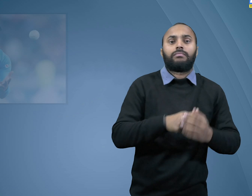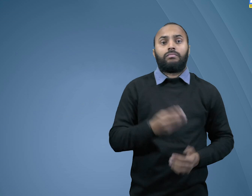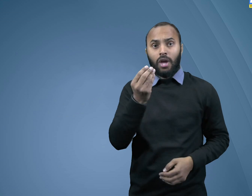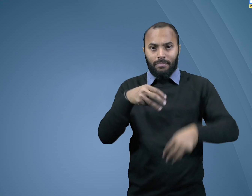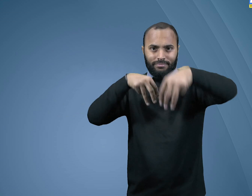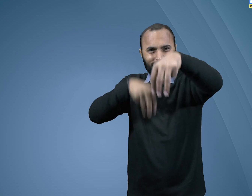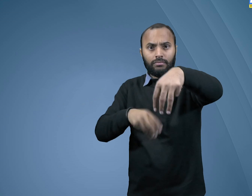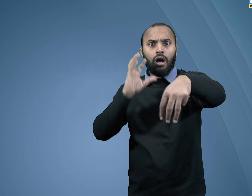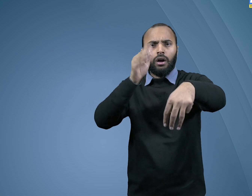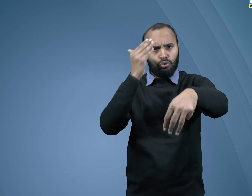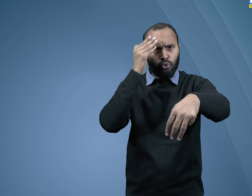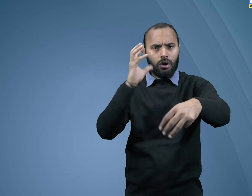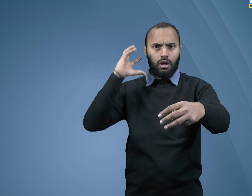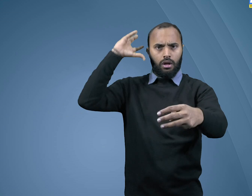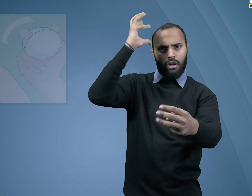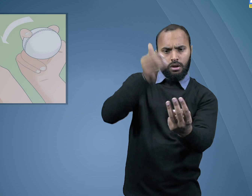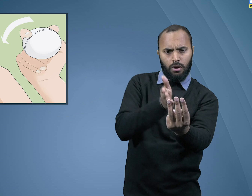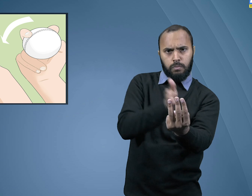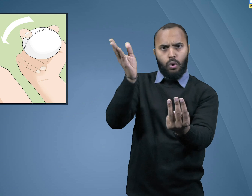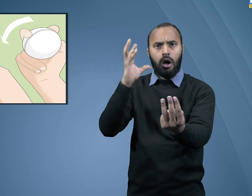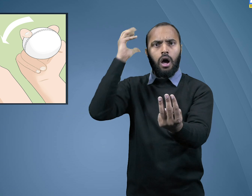baller twists its hand to direct the ball's direction.